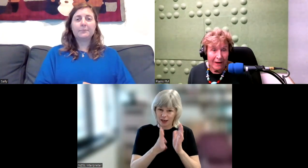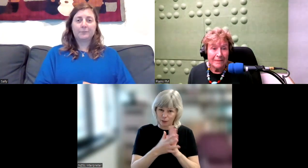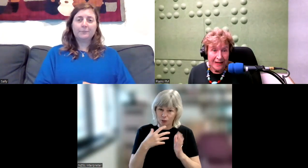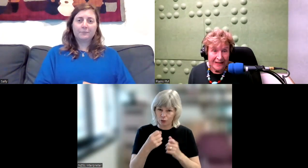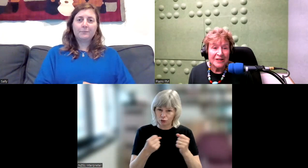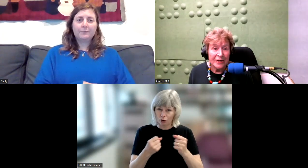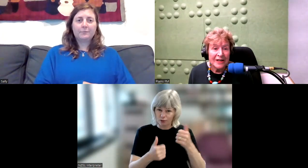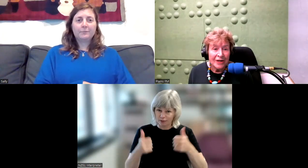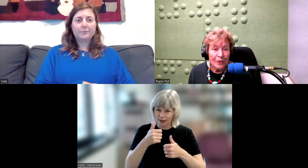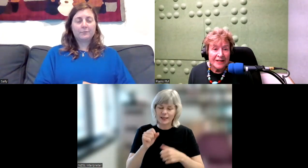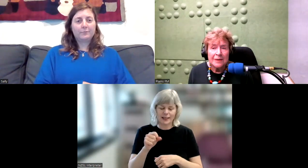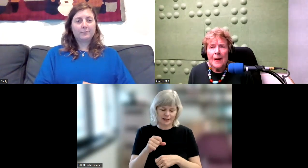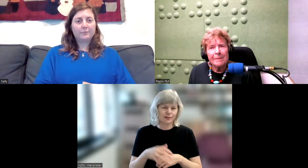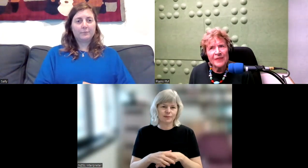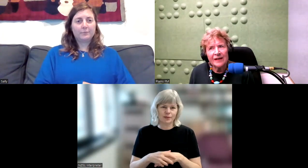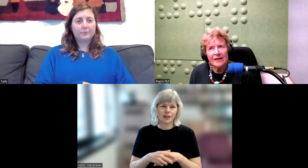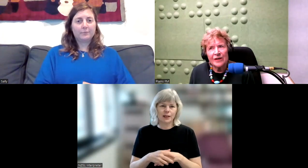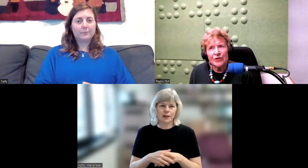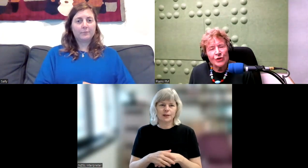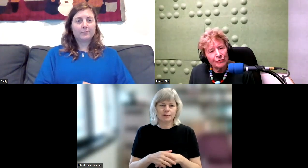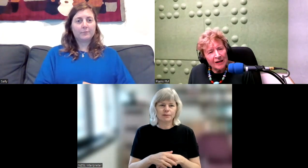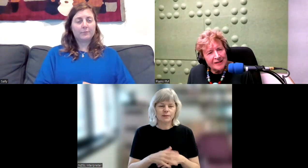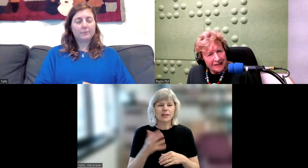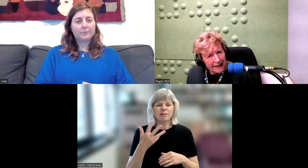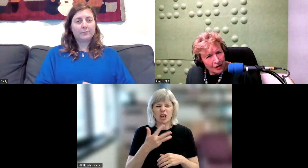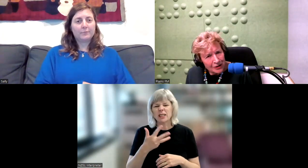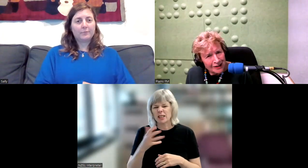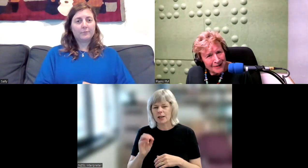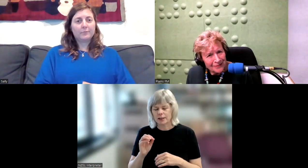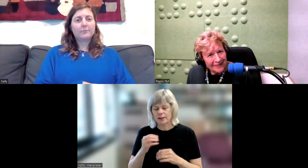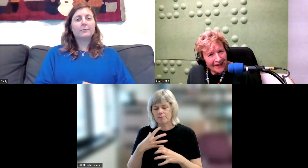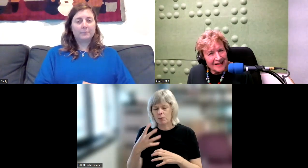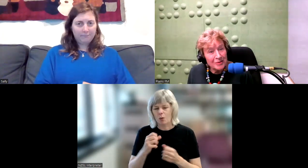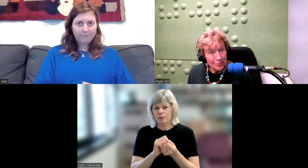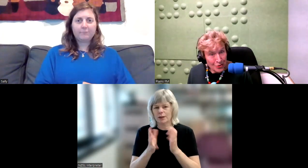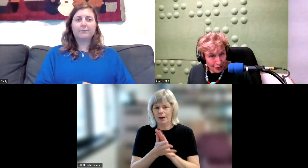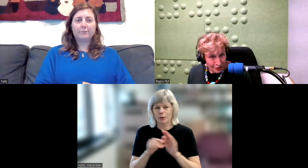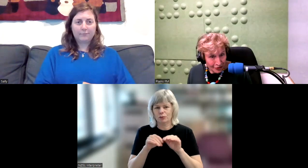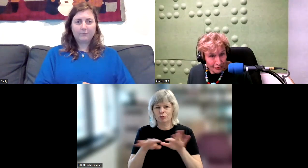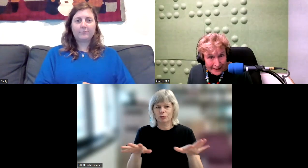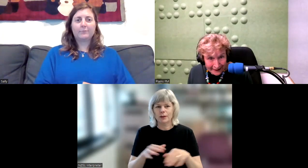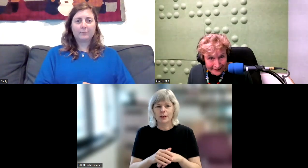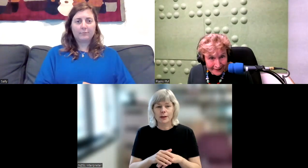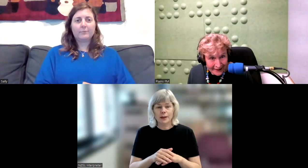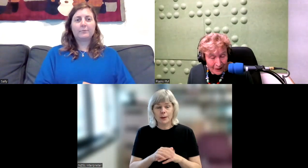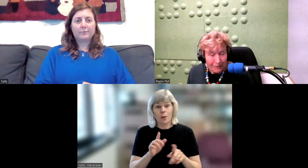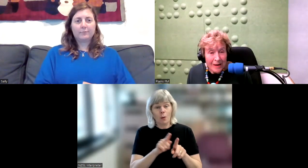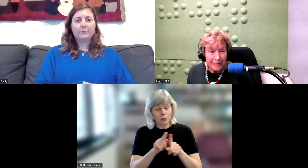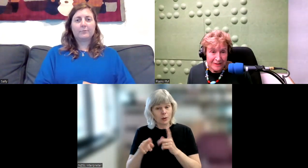paramount. Yes, we didn't. But then you've got to realize that technology has improved greatly. When my parents